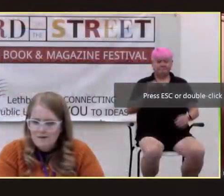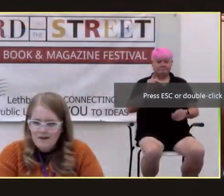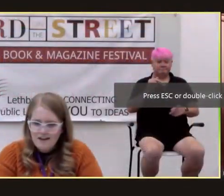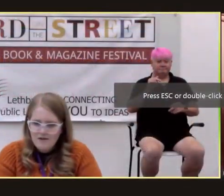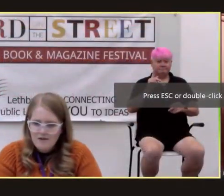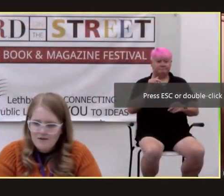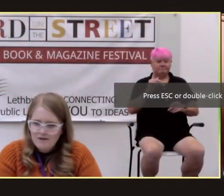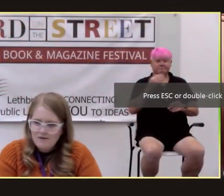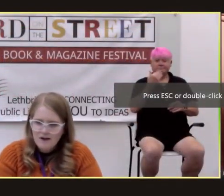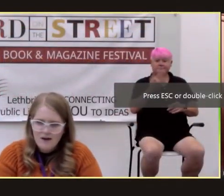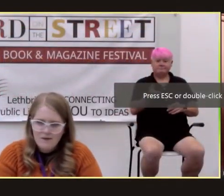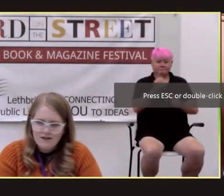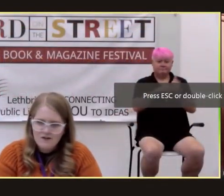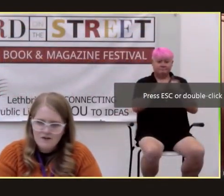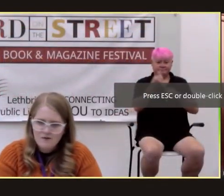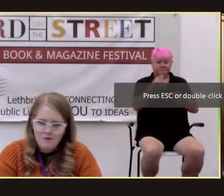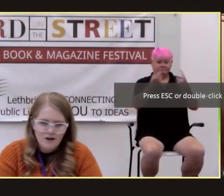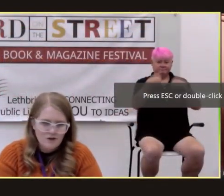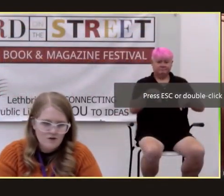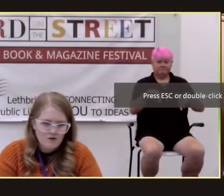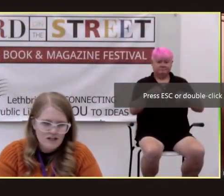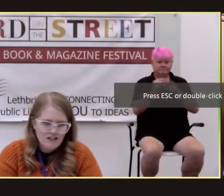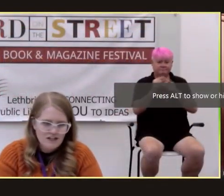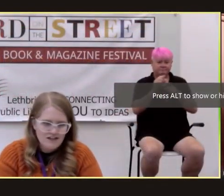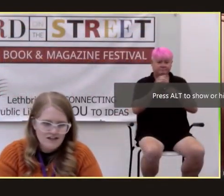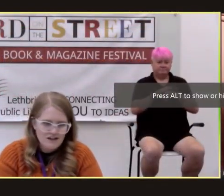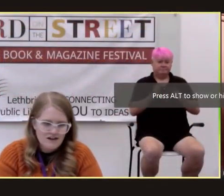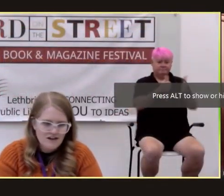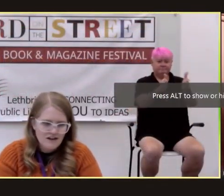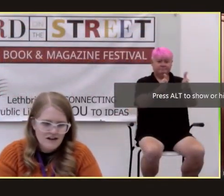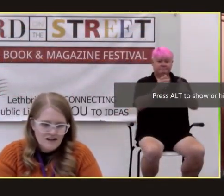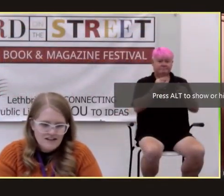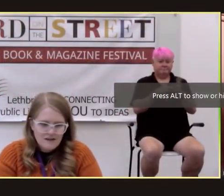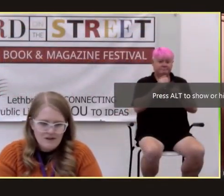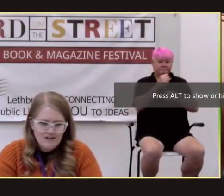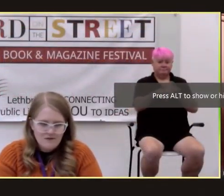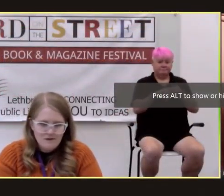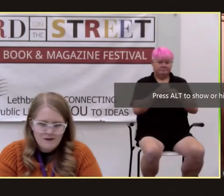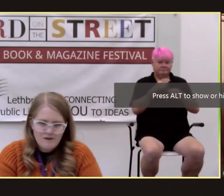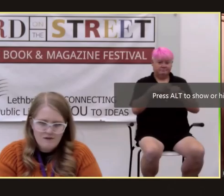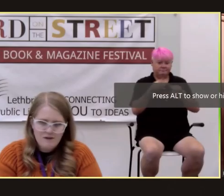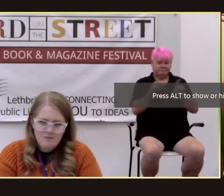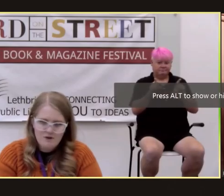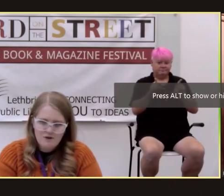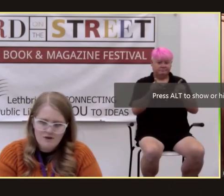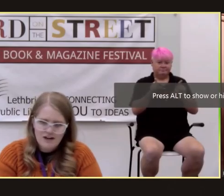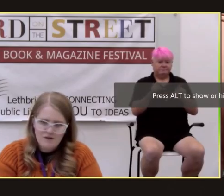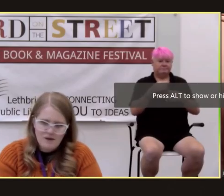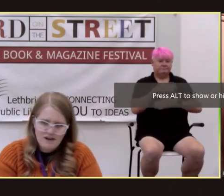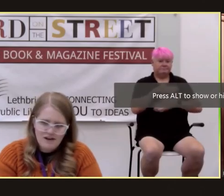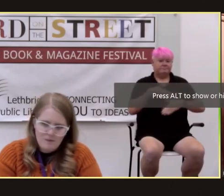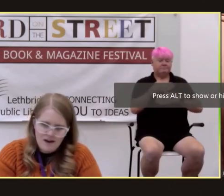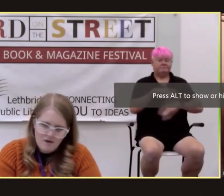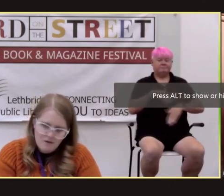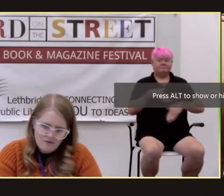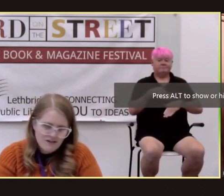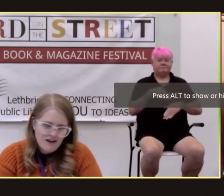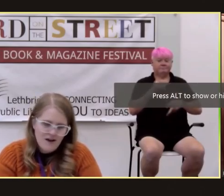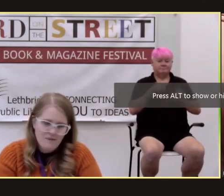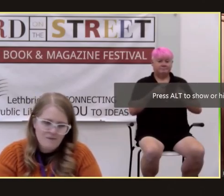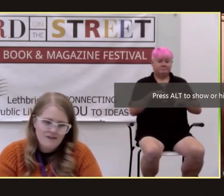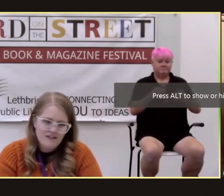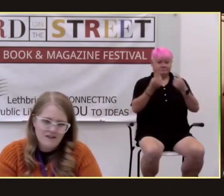thank you everyone for coming to word on the street this year it's a little bit different so i really appreciate everybody coming out